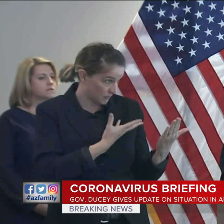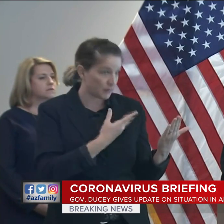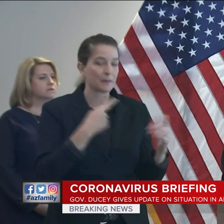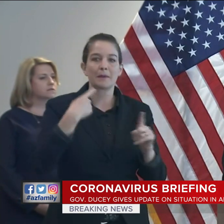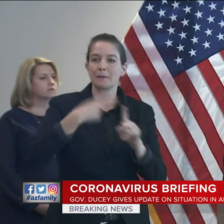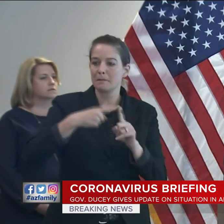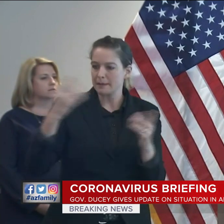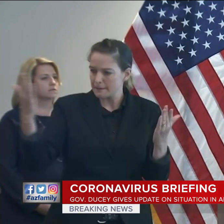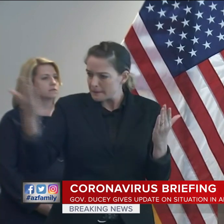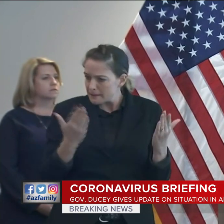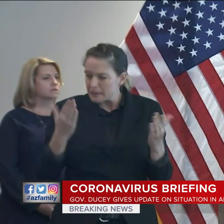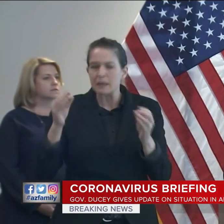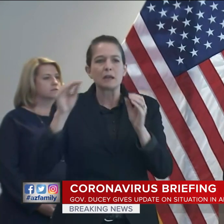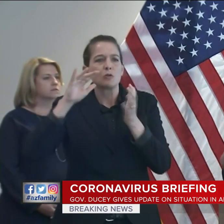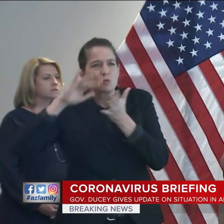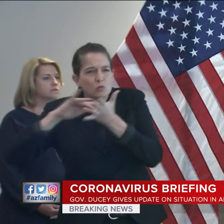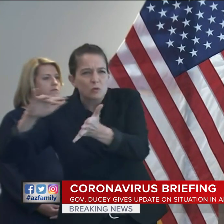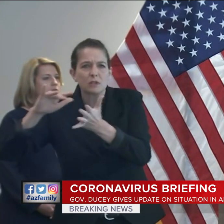enhanced physical distancing measures.